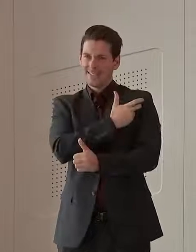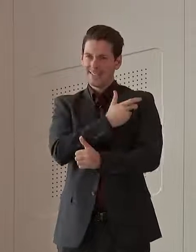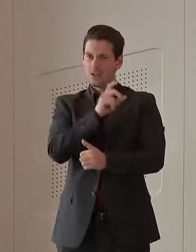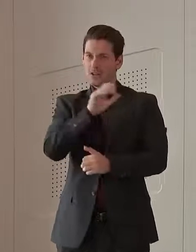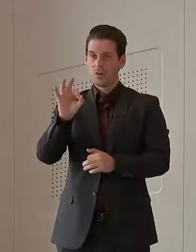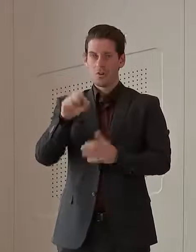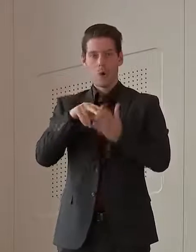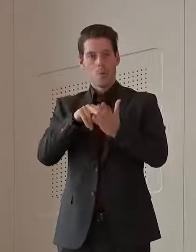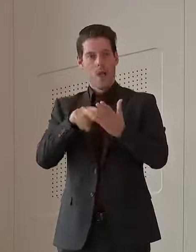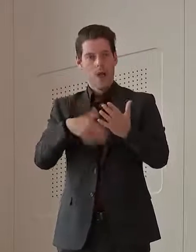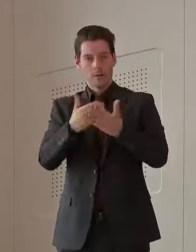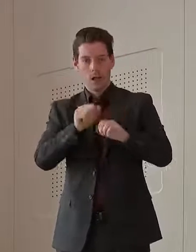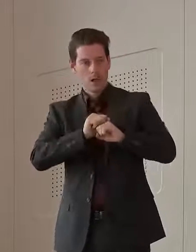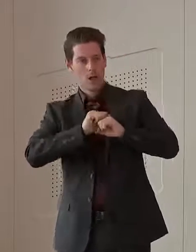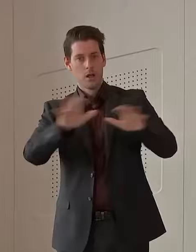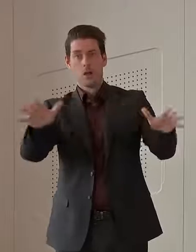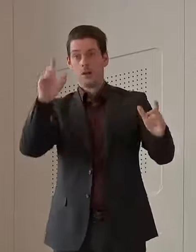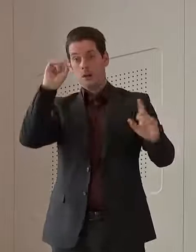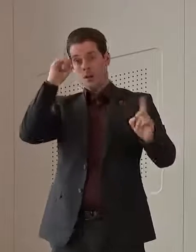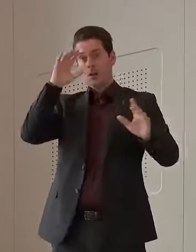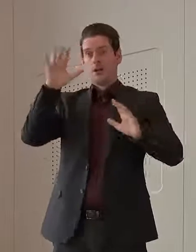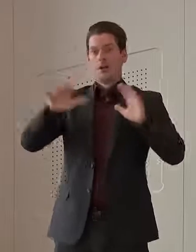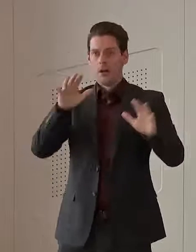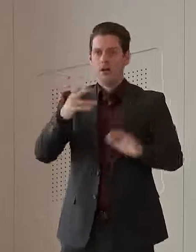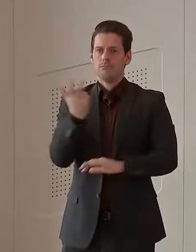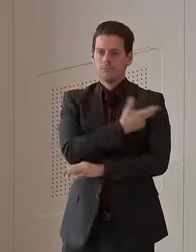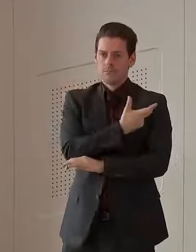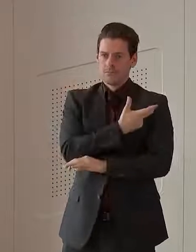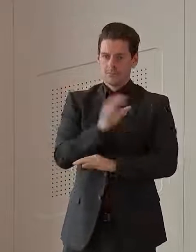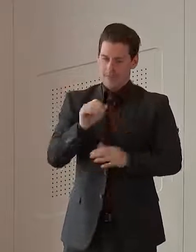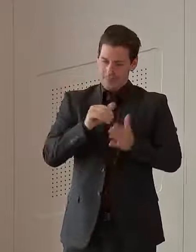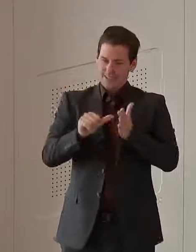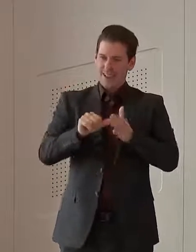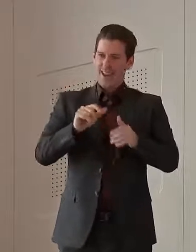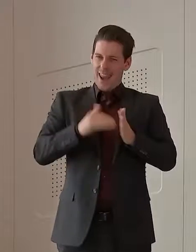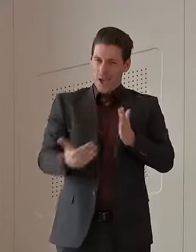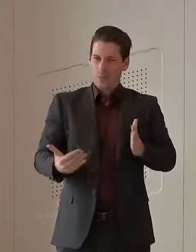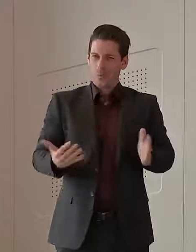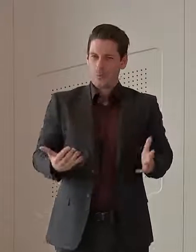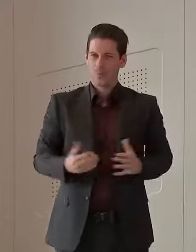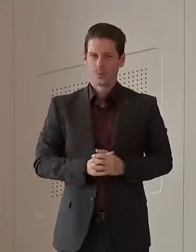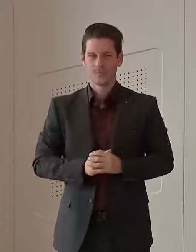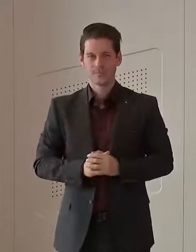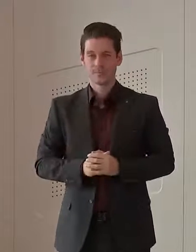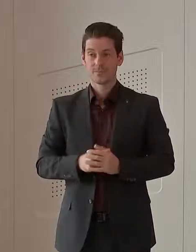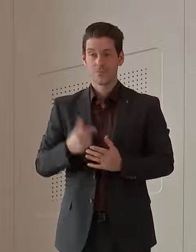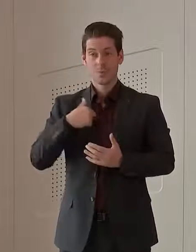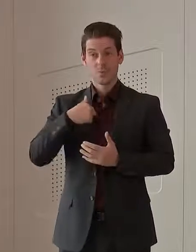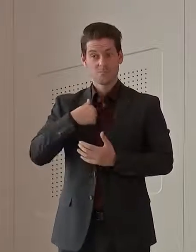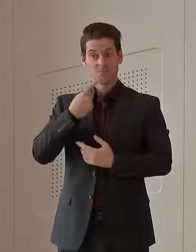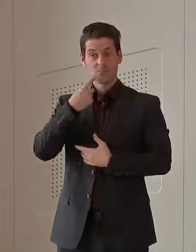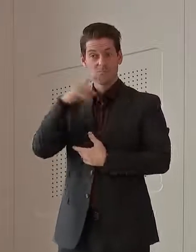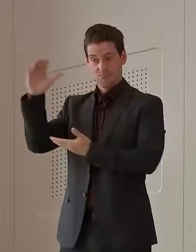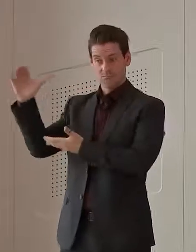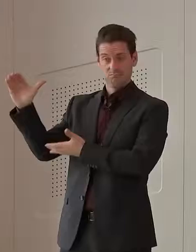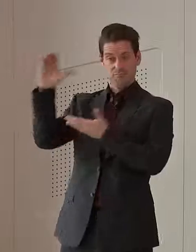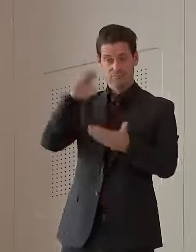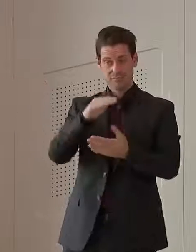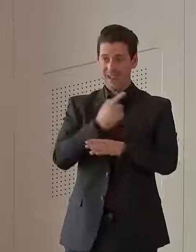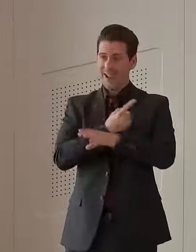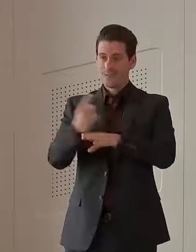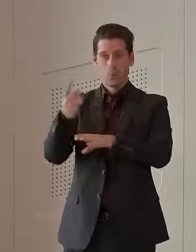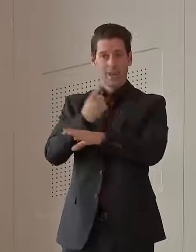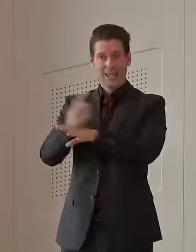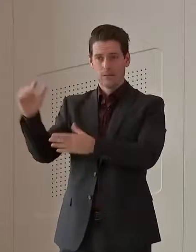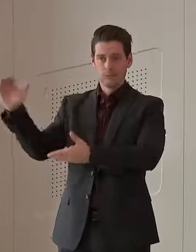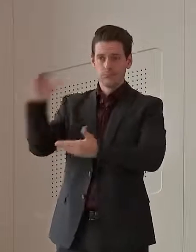your loved ones. Go out and get vaccinated now. We have a lot more vaccine coming into the state every single week